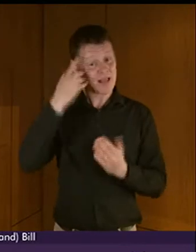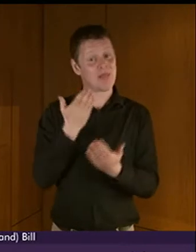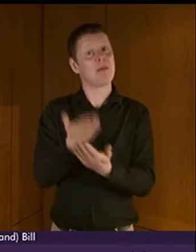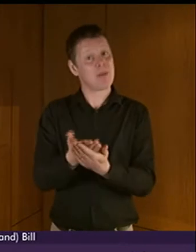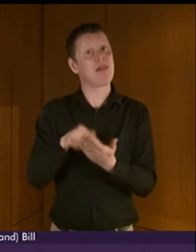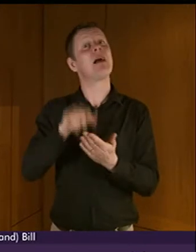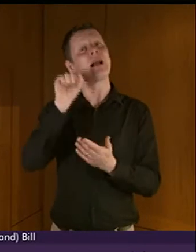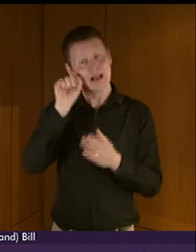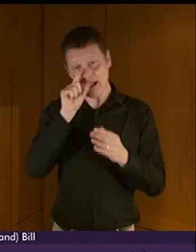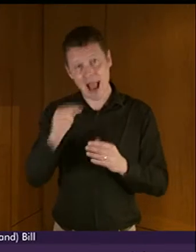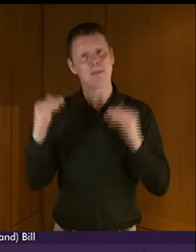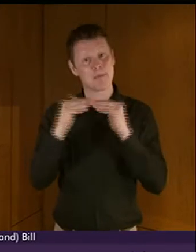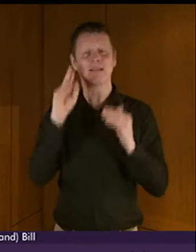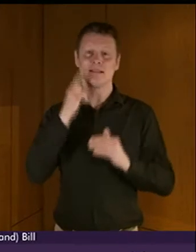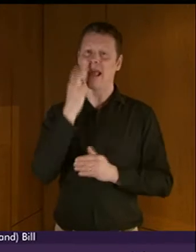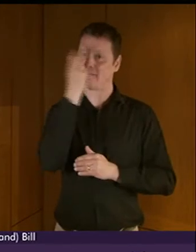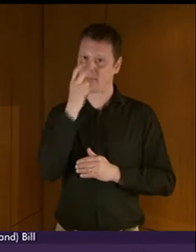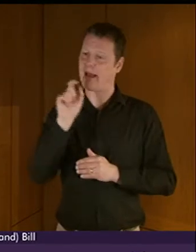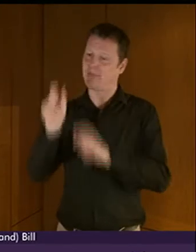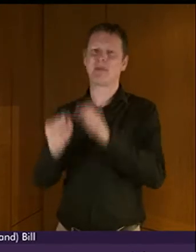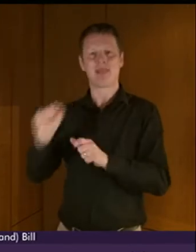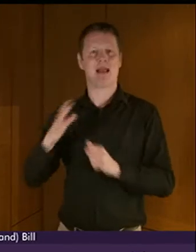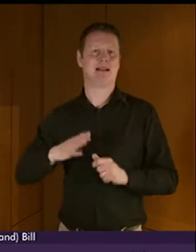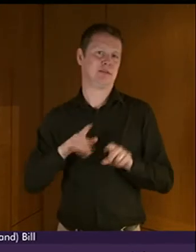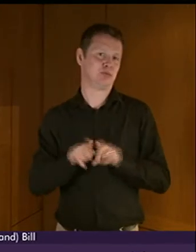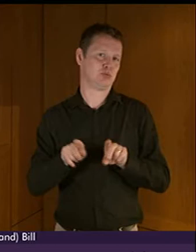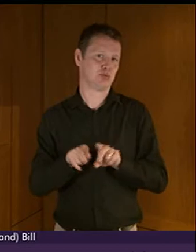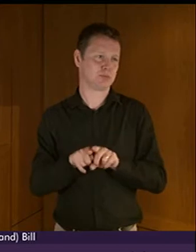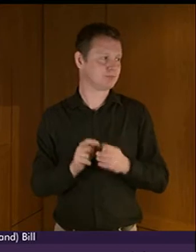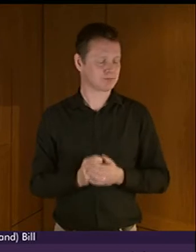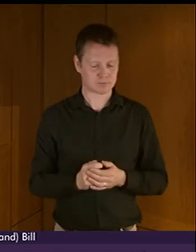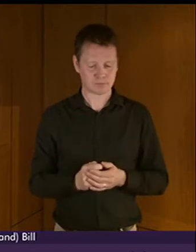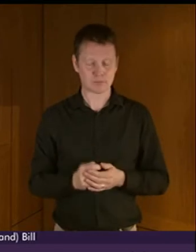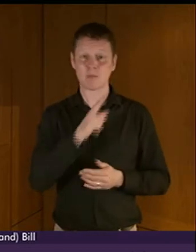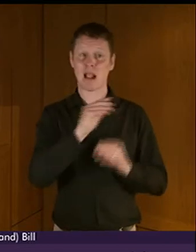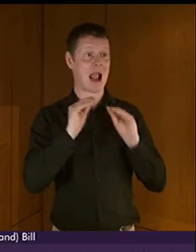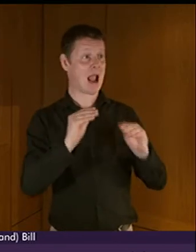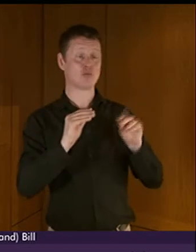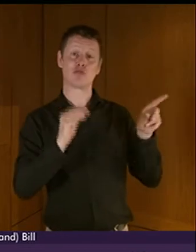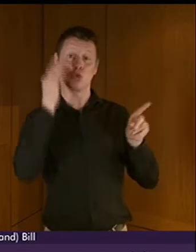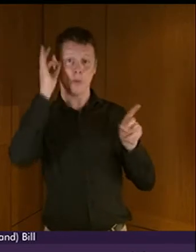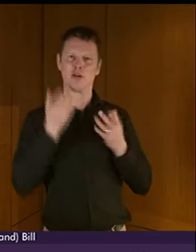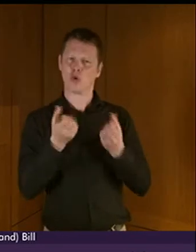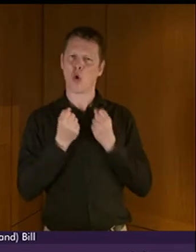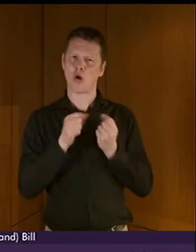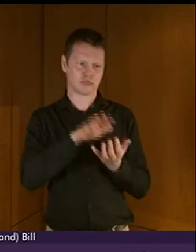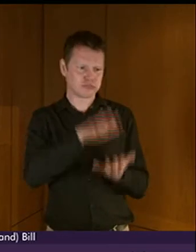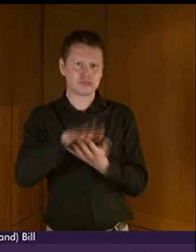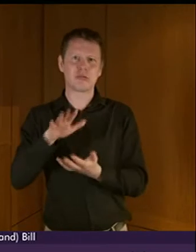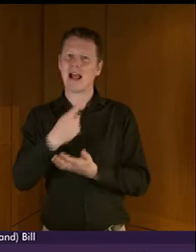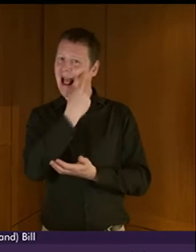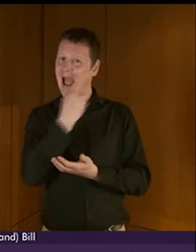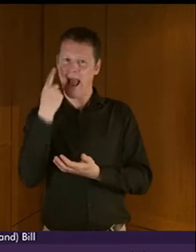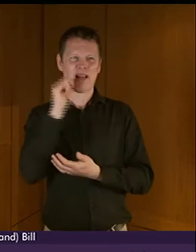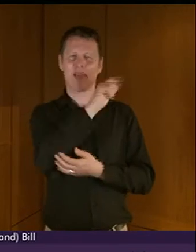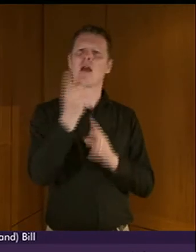the needs of deaf-blind people too. I see from evidence received by the Education Committee that some respondents to their call for